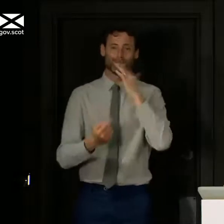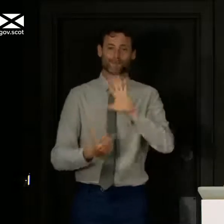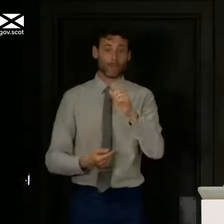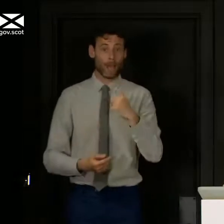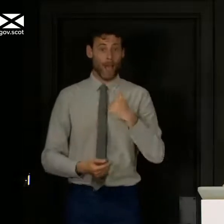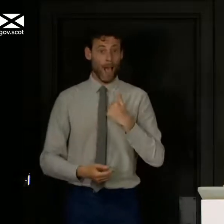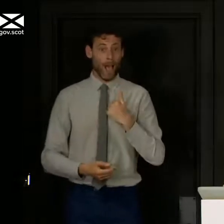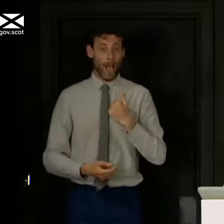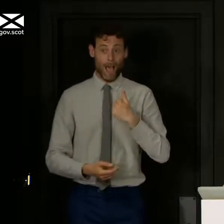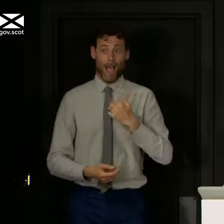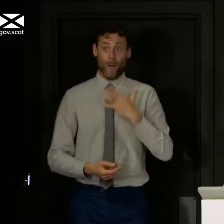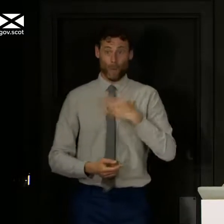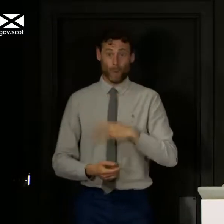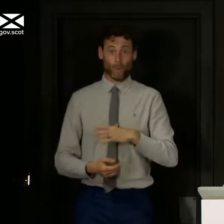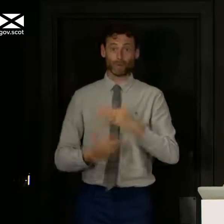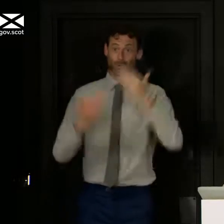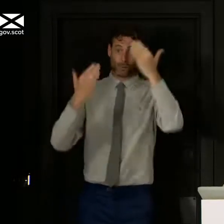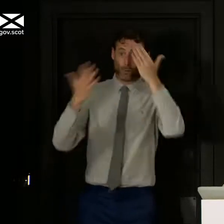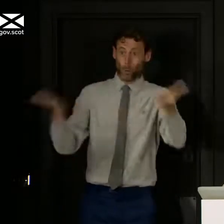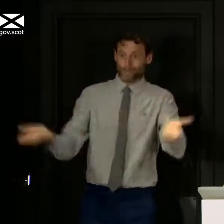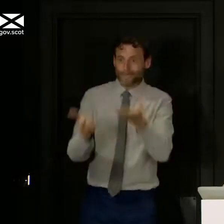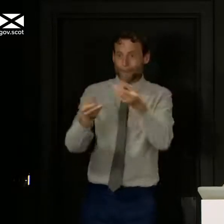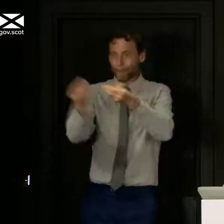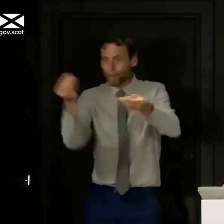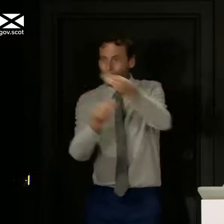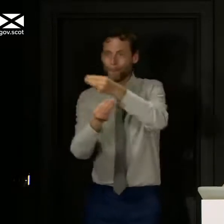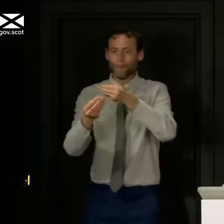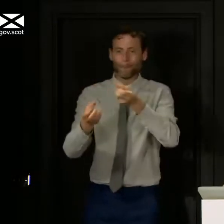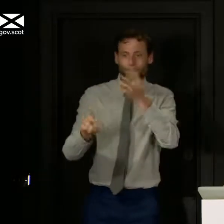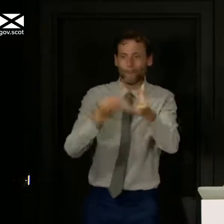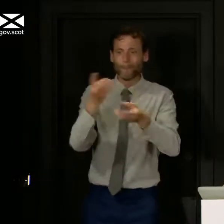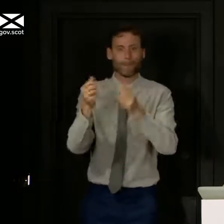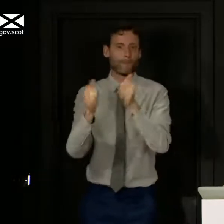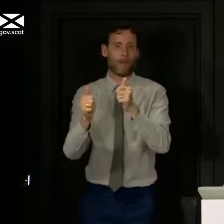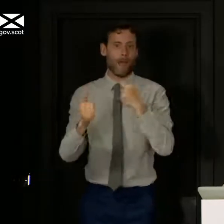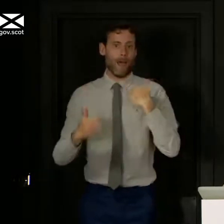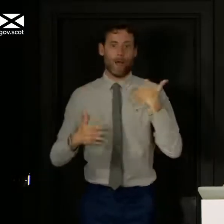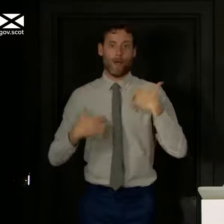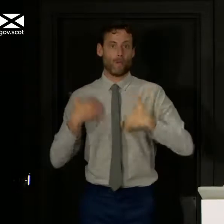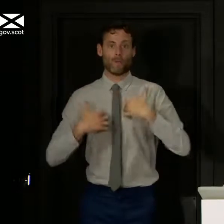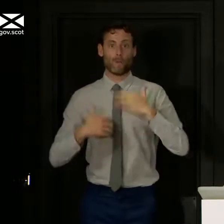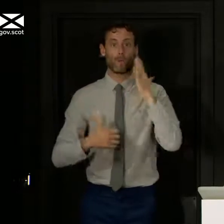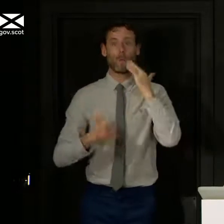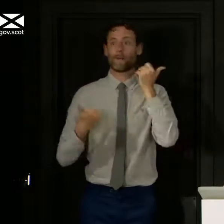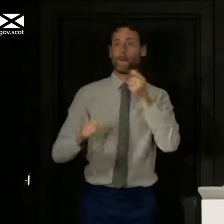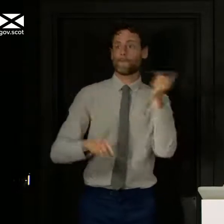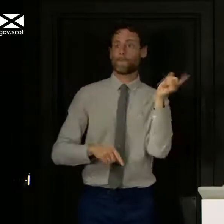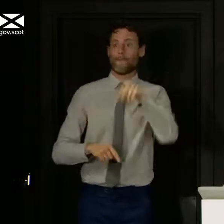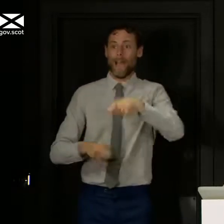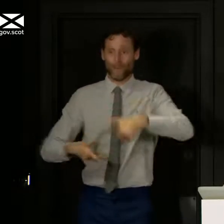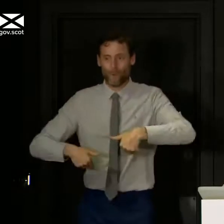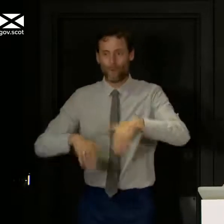anybody to get our tourist industry up and running again. I look forward fervently to the day that we're encouraging people to go to the beautiful,